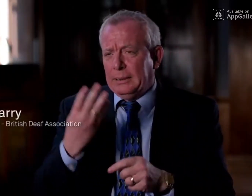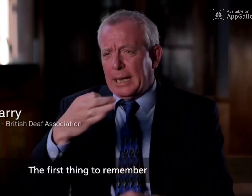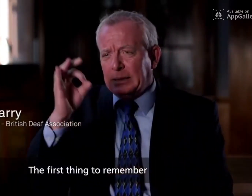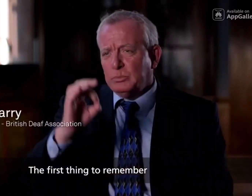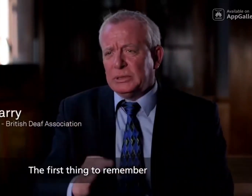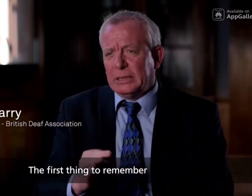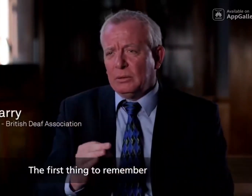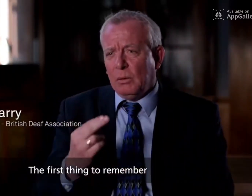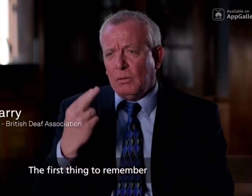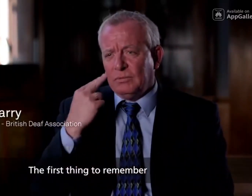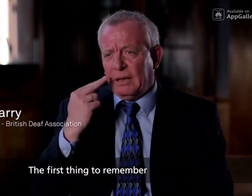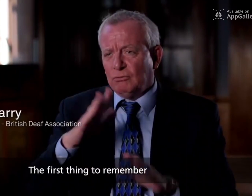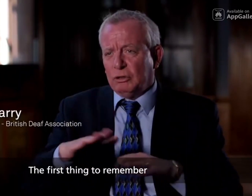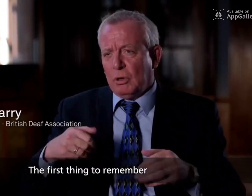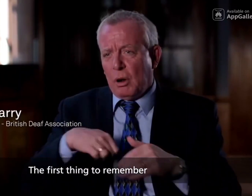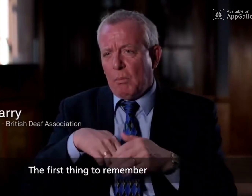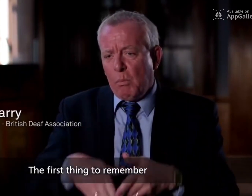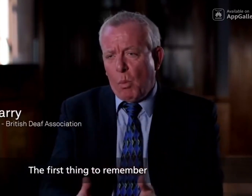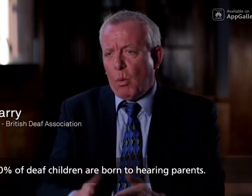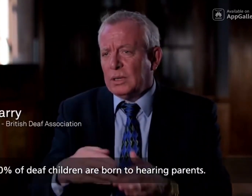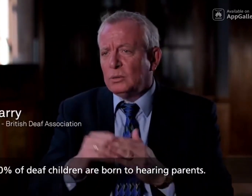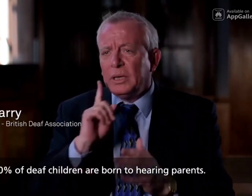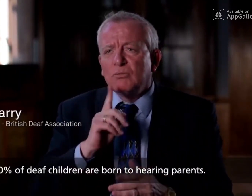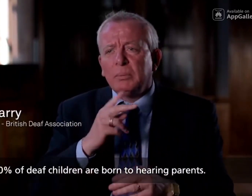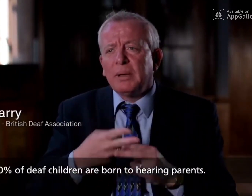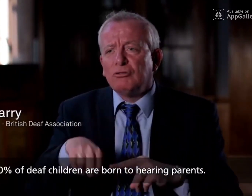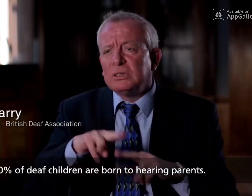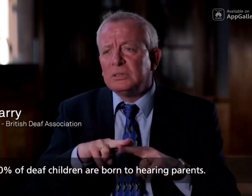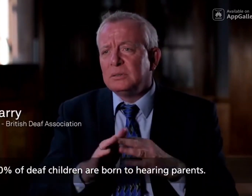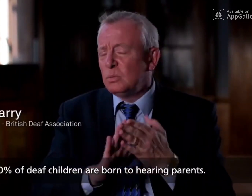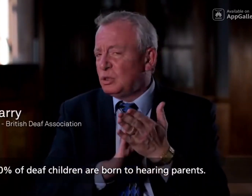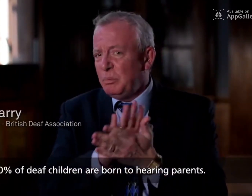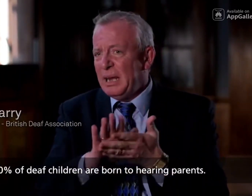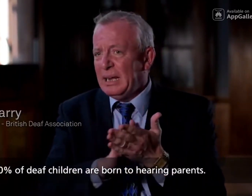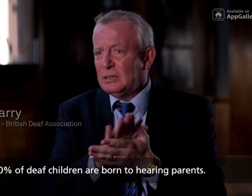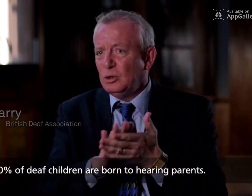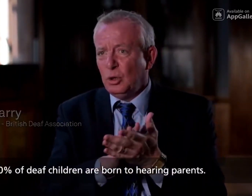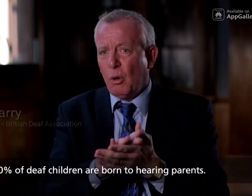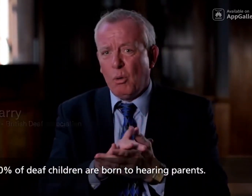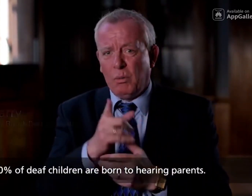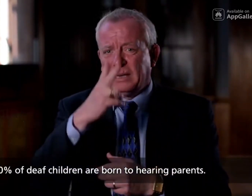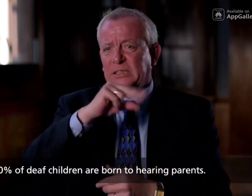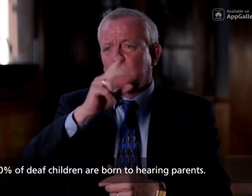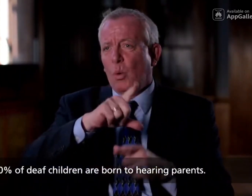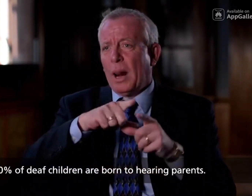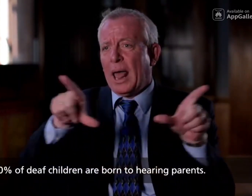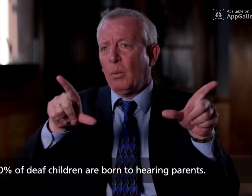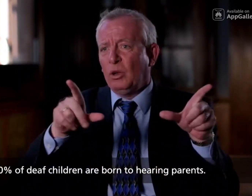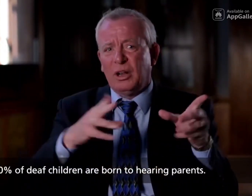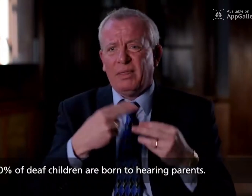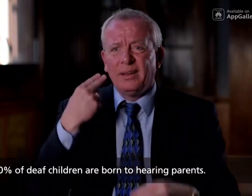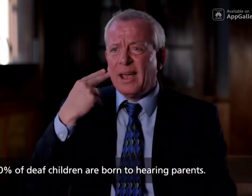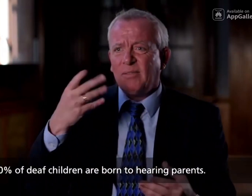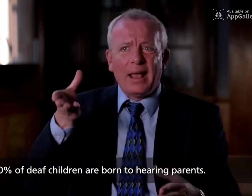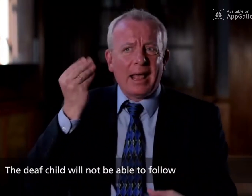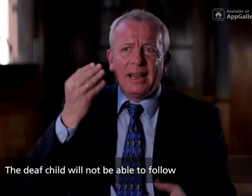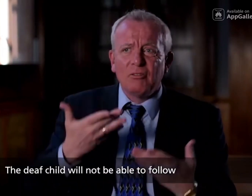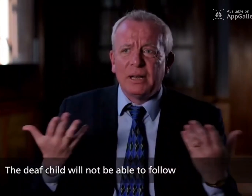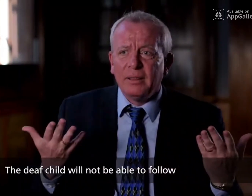The first thing to remember is 90% of deaf children are born to hearing parents. The deaf